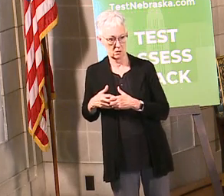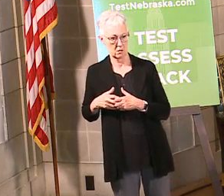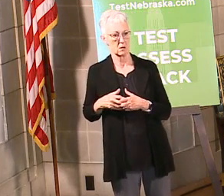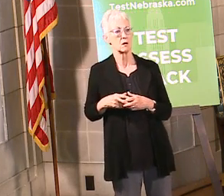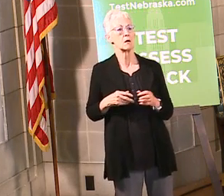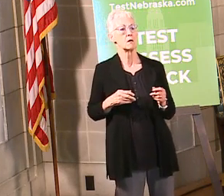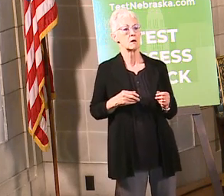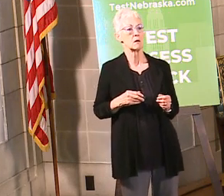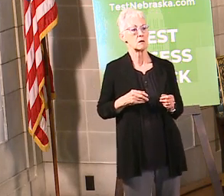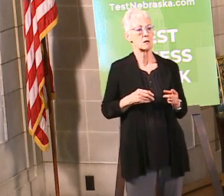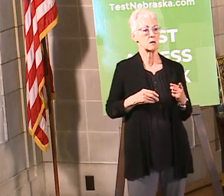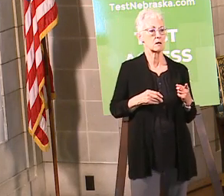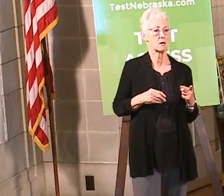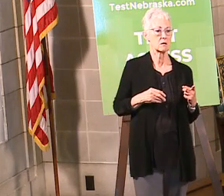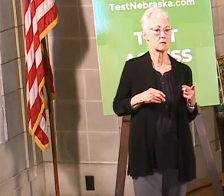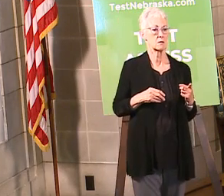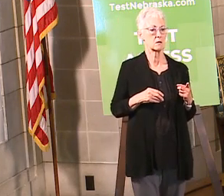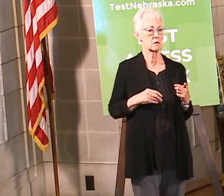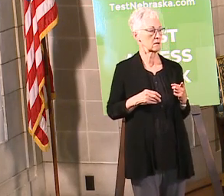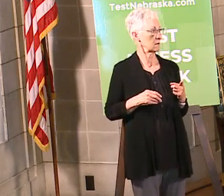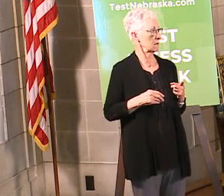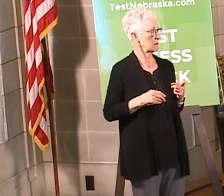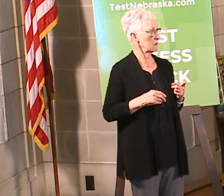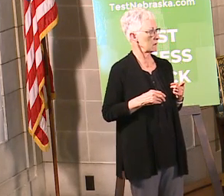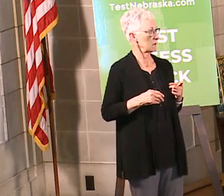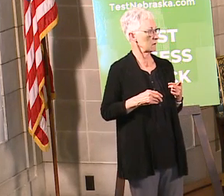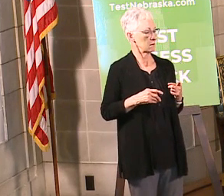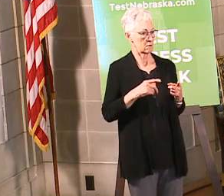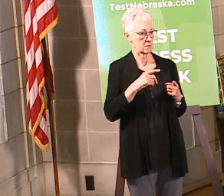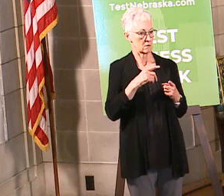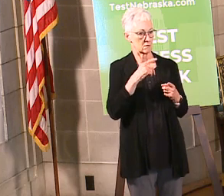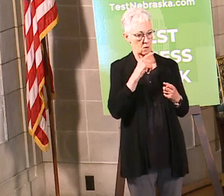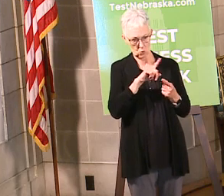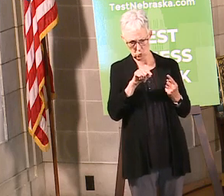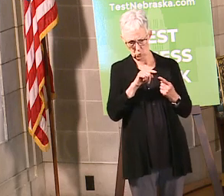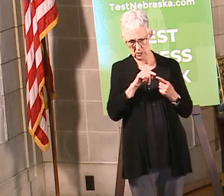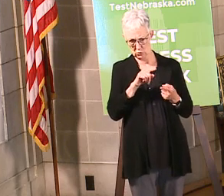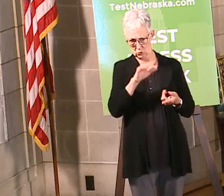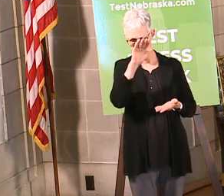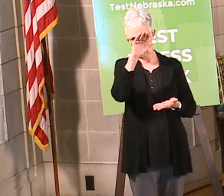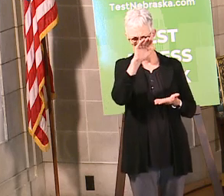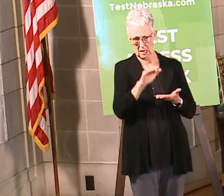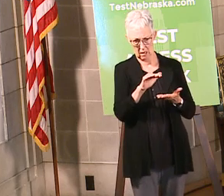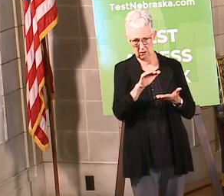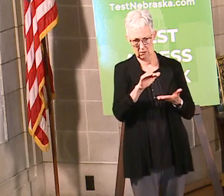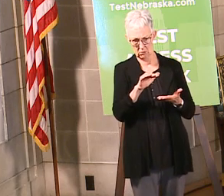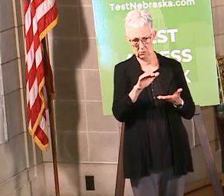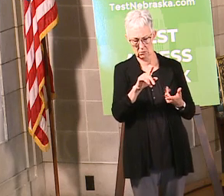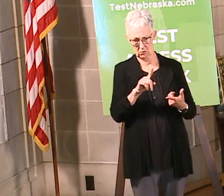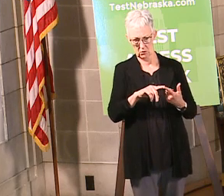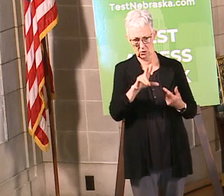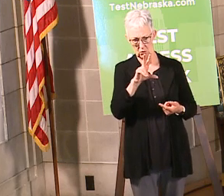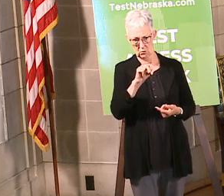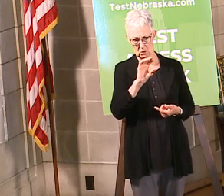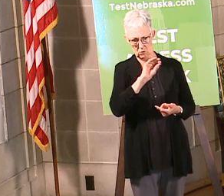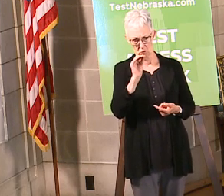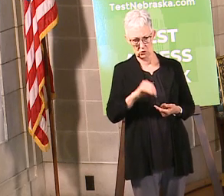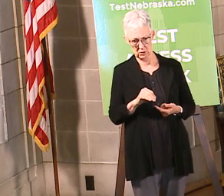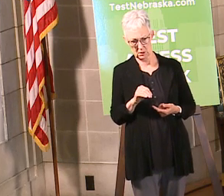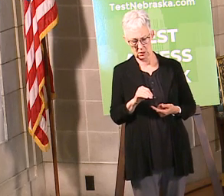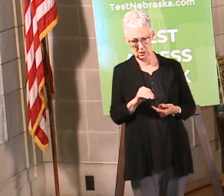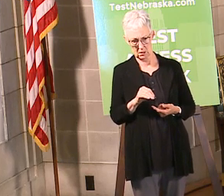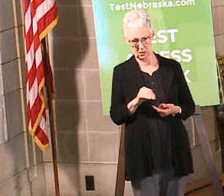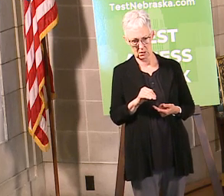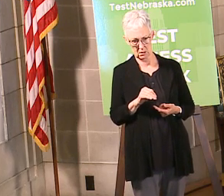once you're down to 30 then you say we better start shutting up down